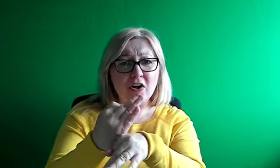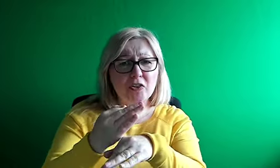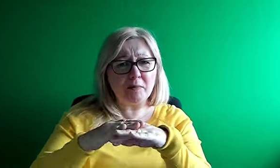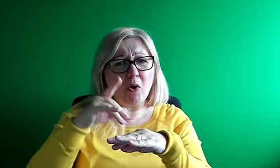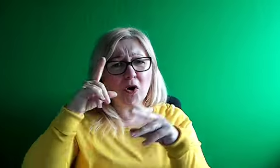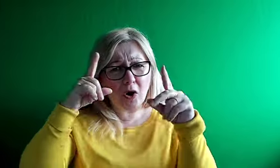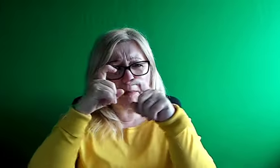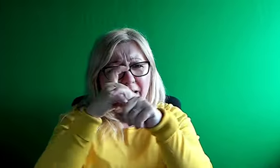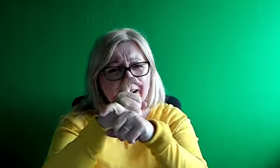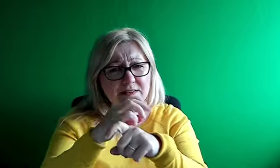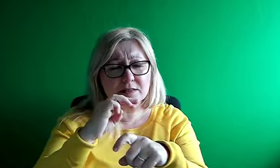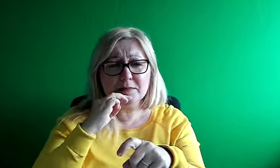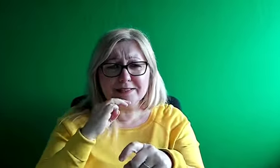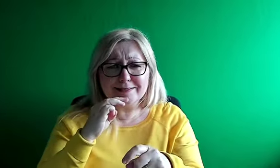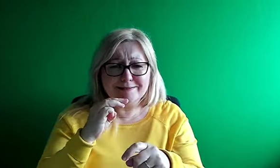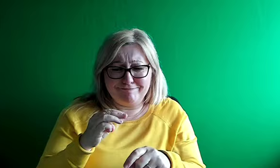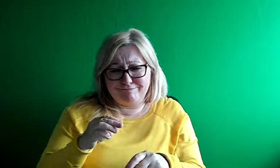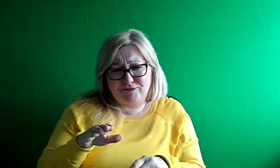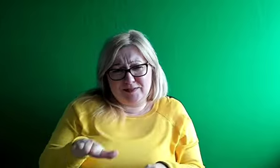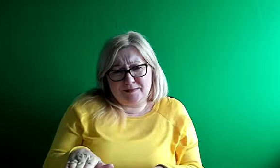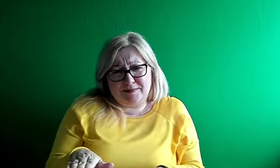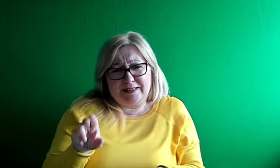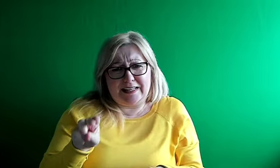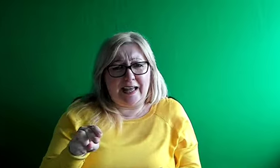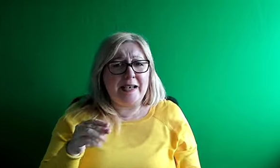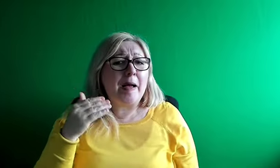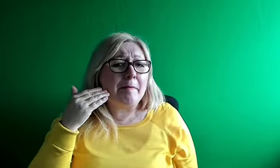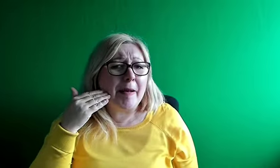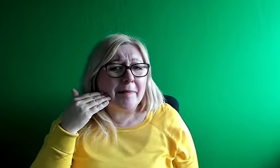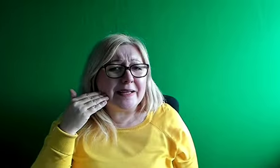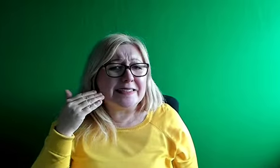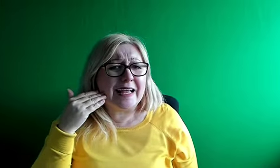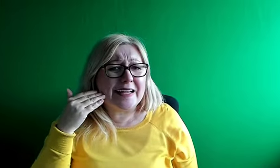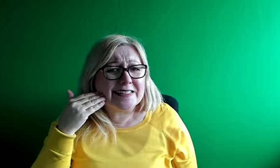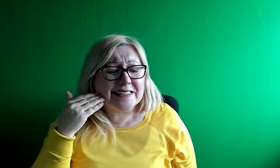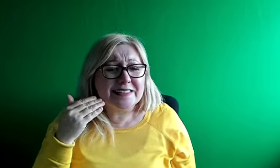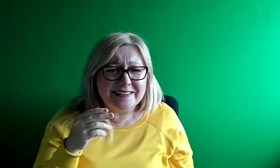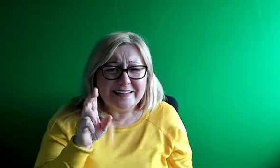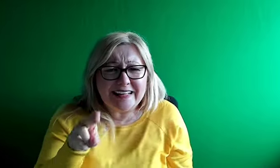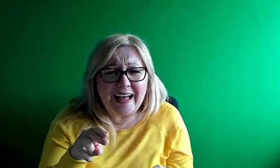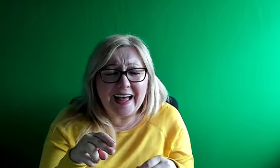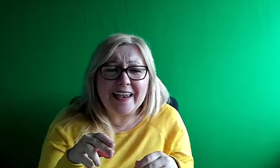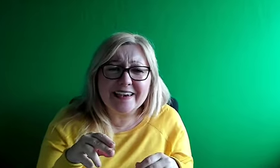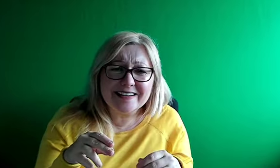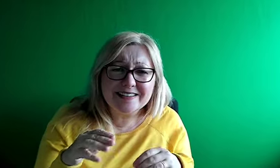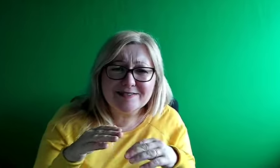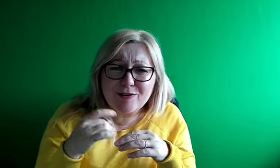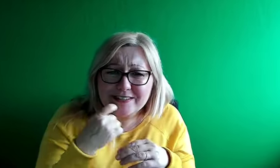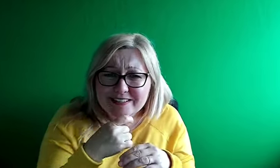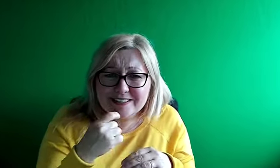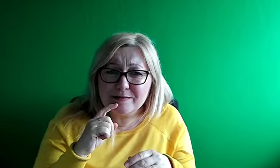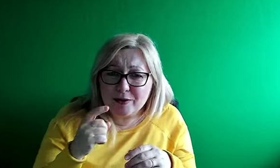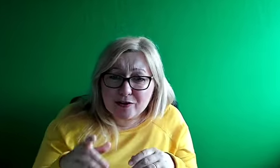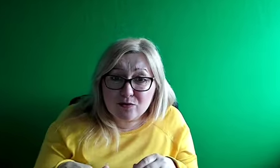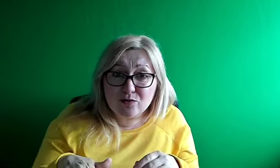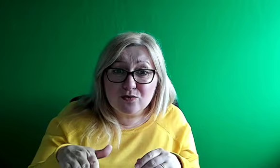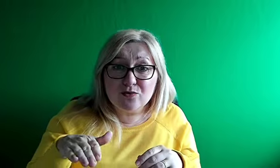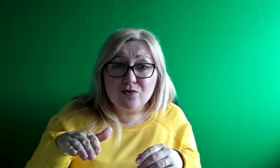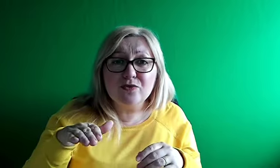babies, when they don't say mama does, you know, are particularly perfect for a little younger, and then as they grow, they learn how to do design properly.